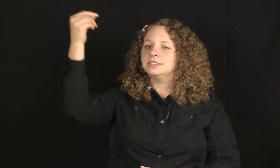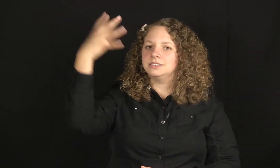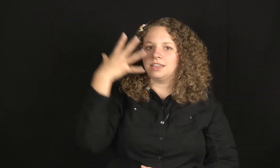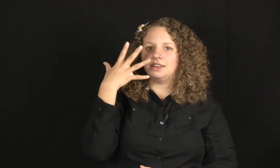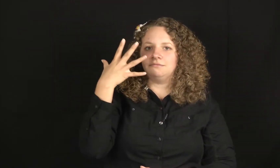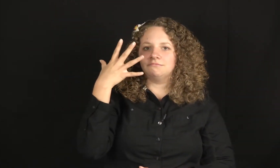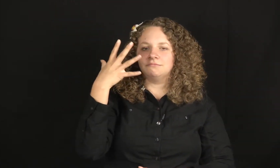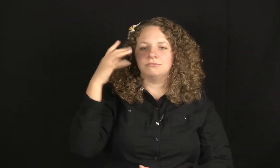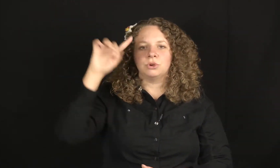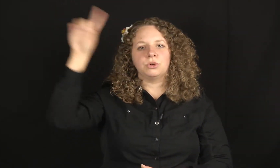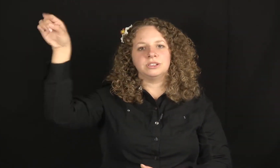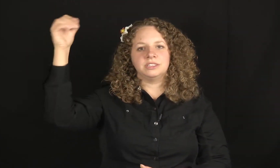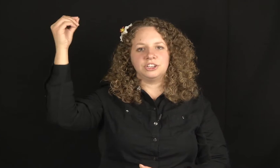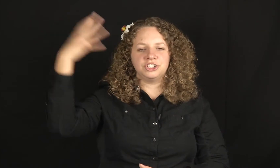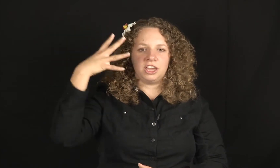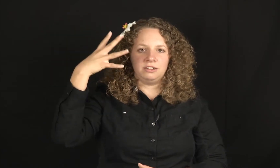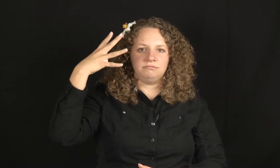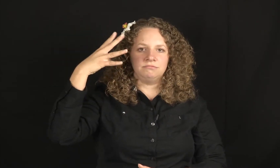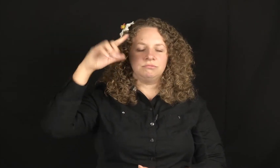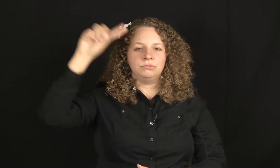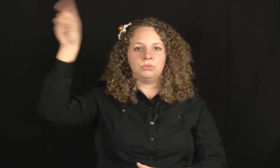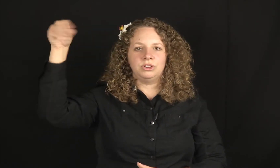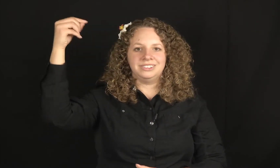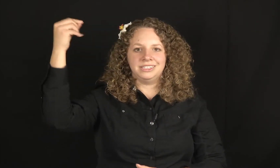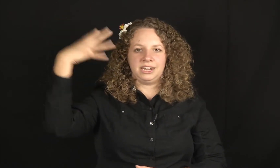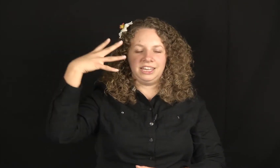Sun, or sunshine, or sunny.